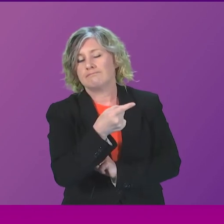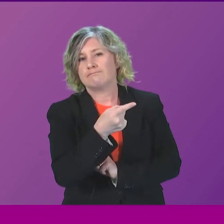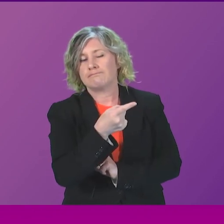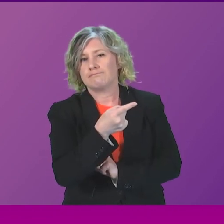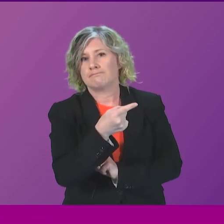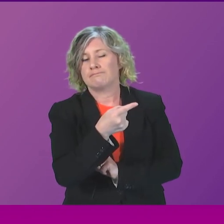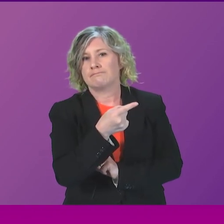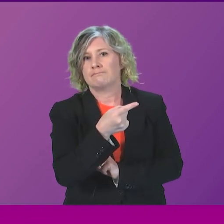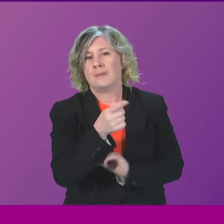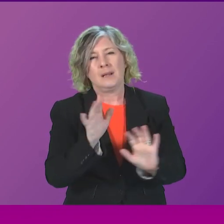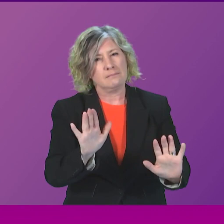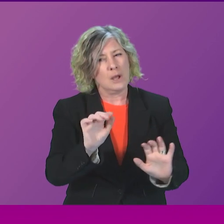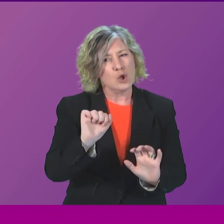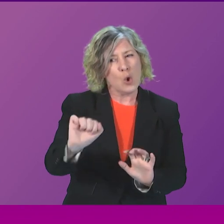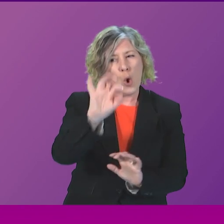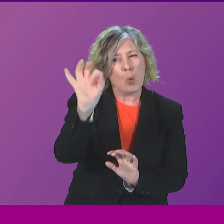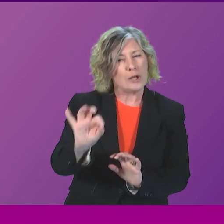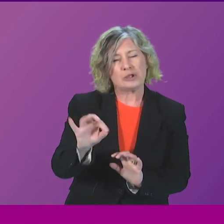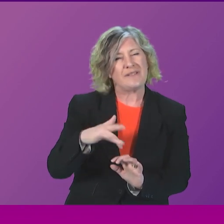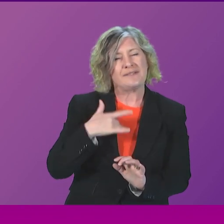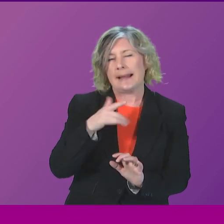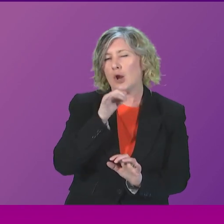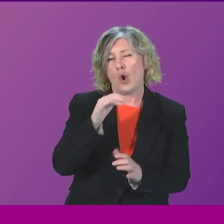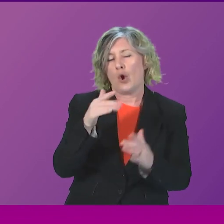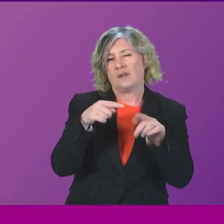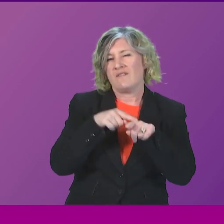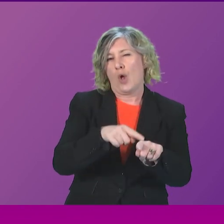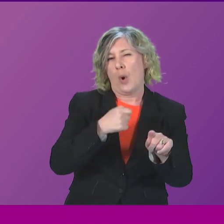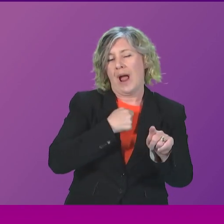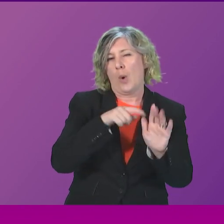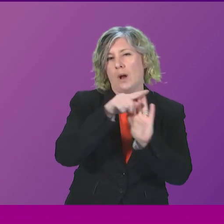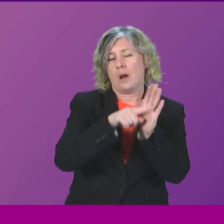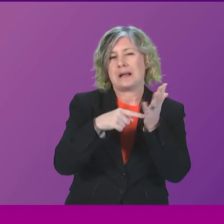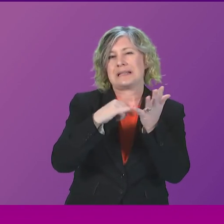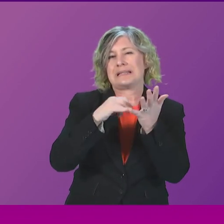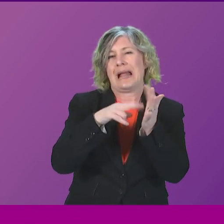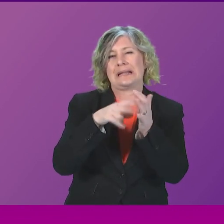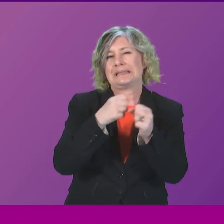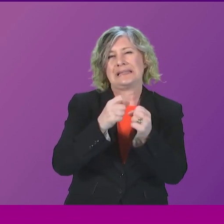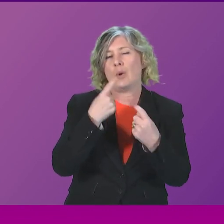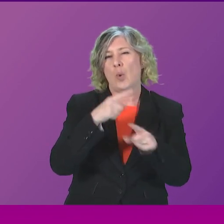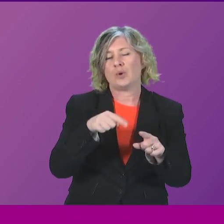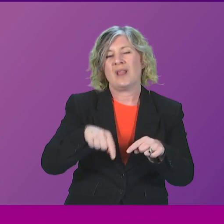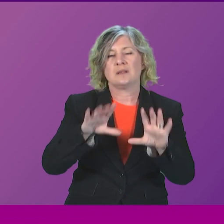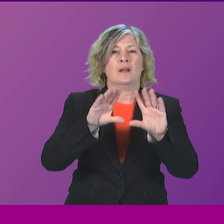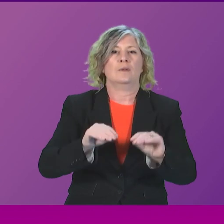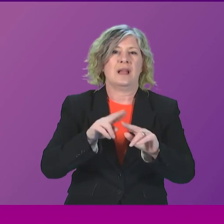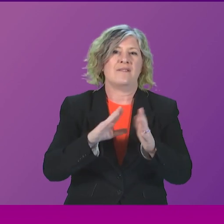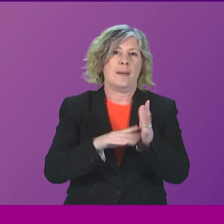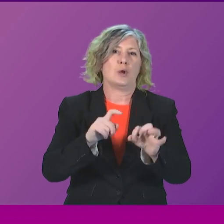Government. I am not entirely clear that question met the requirement of standing orders. And that concludes First Minister's questions.